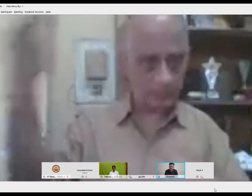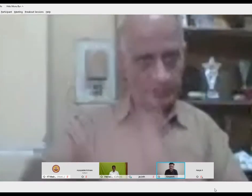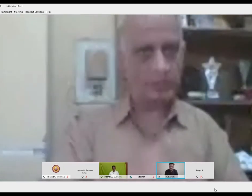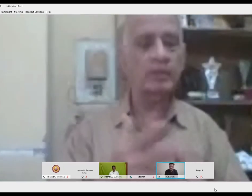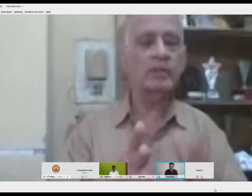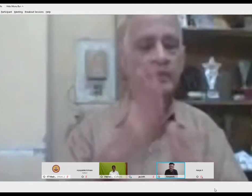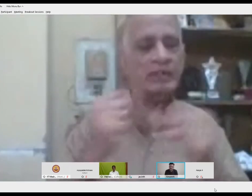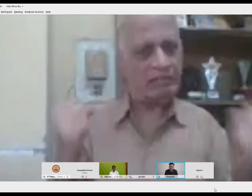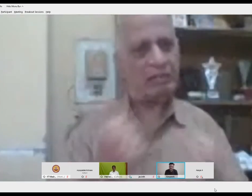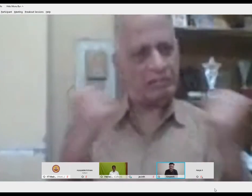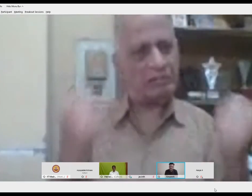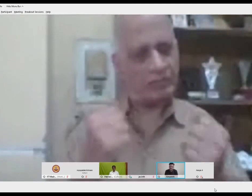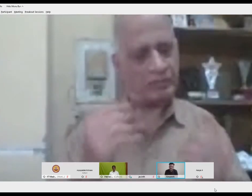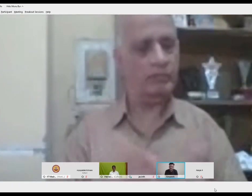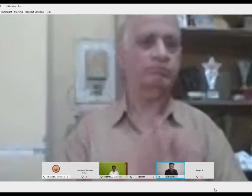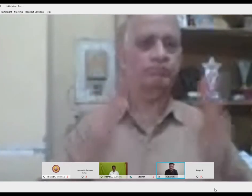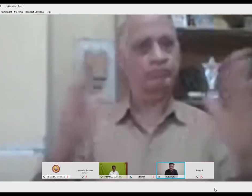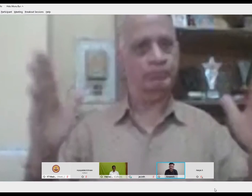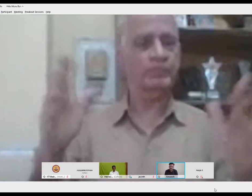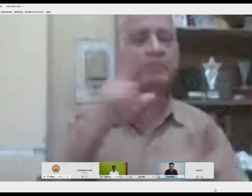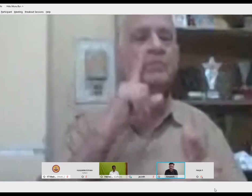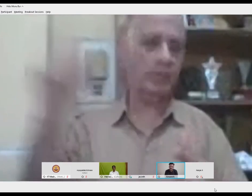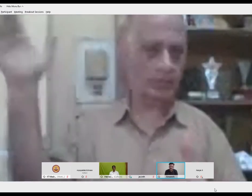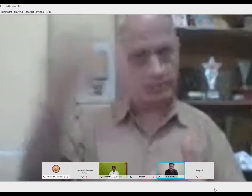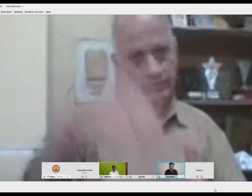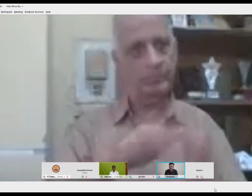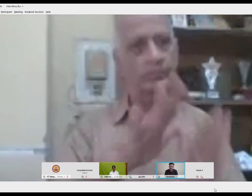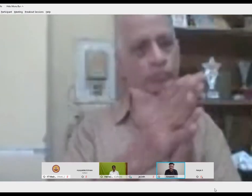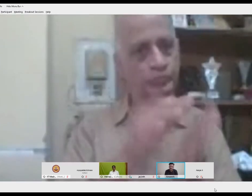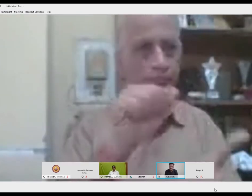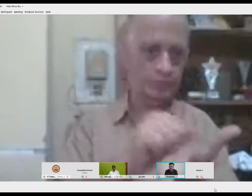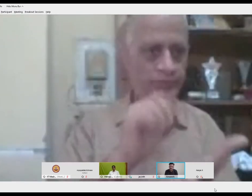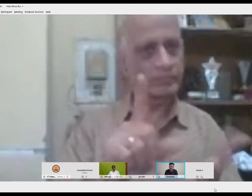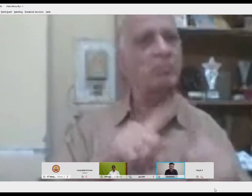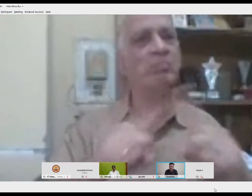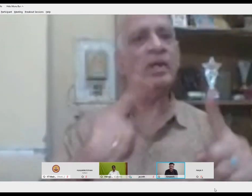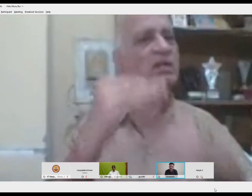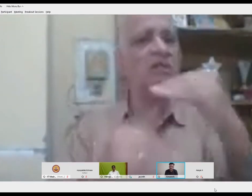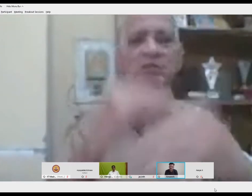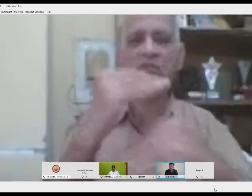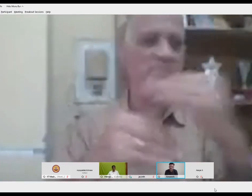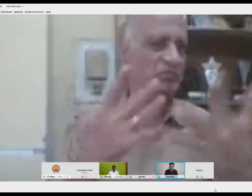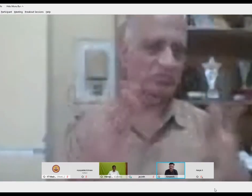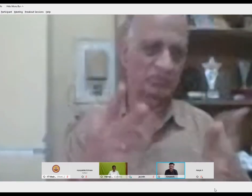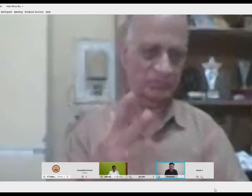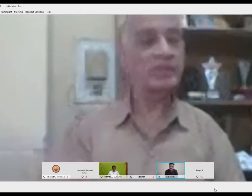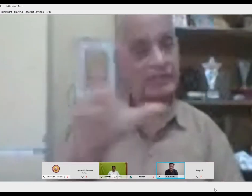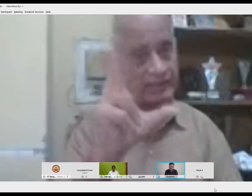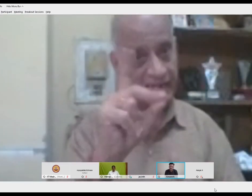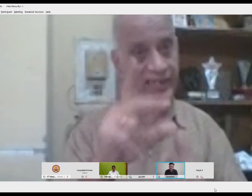use the oral method language had to my heart and I'm